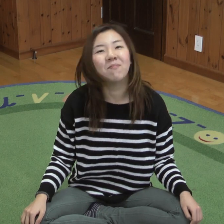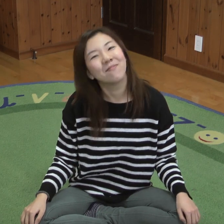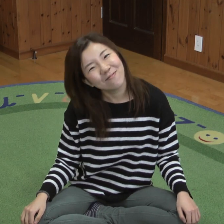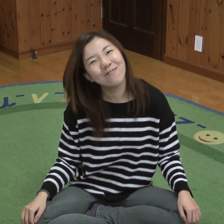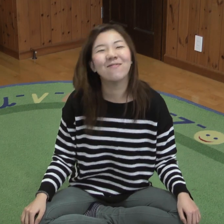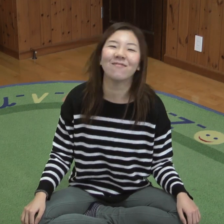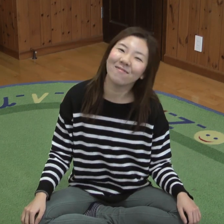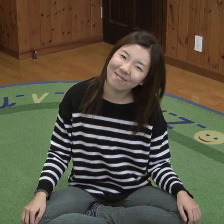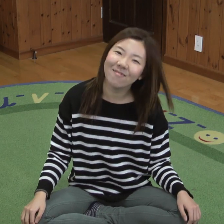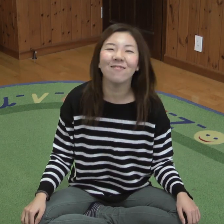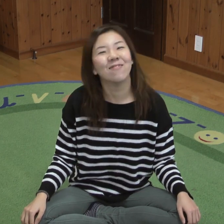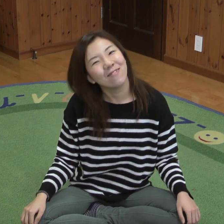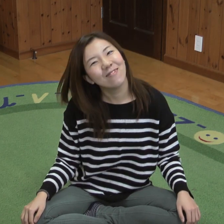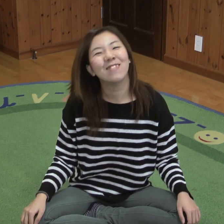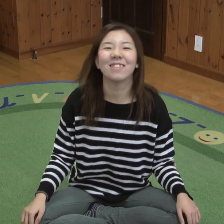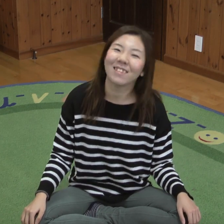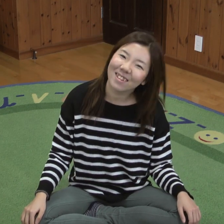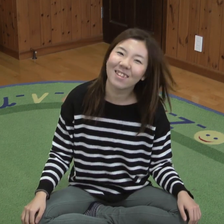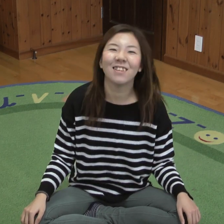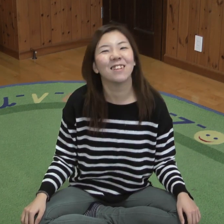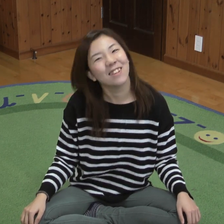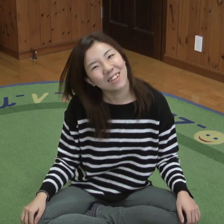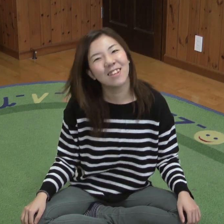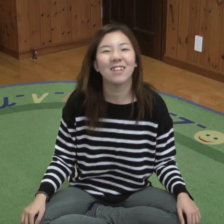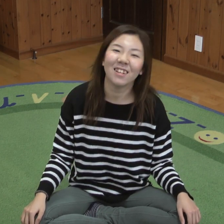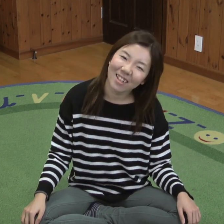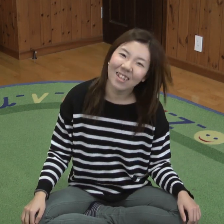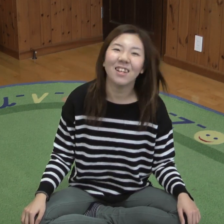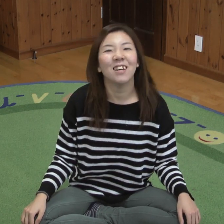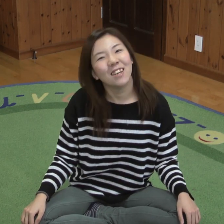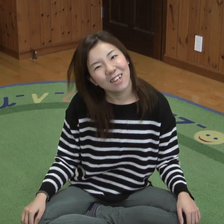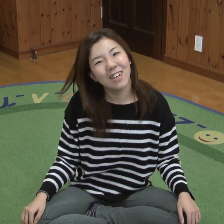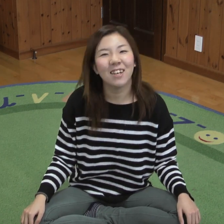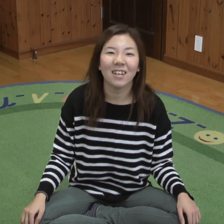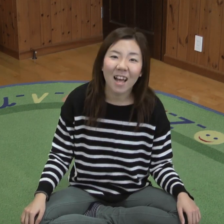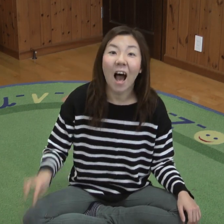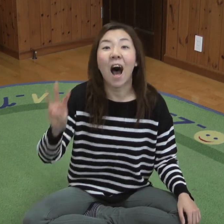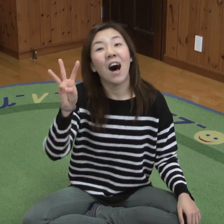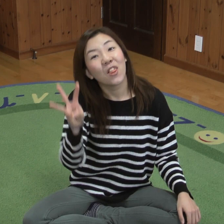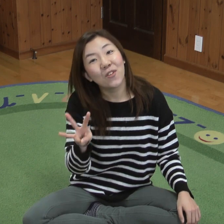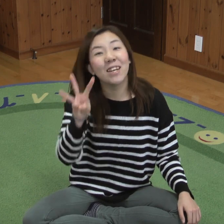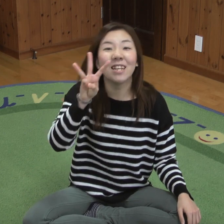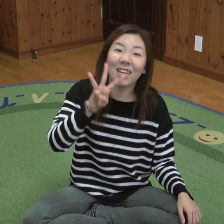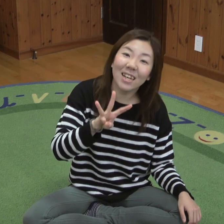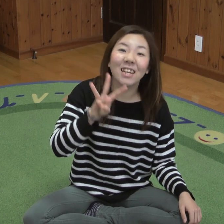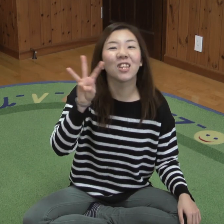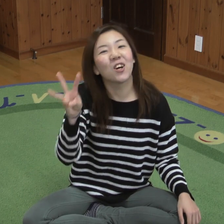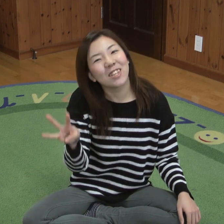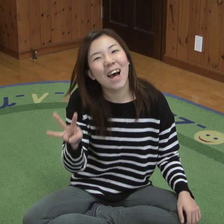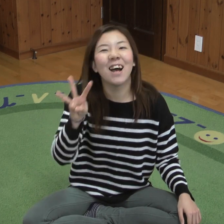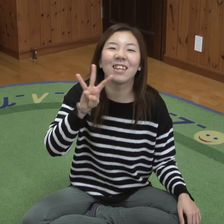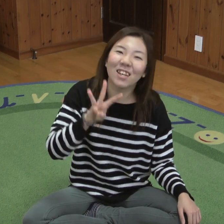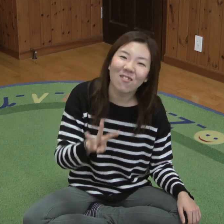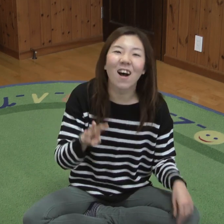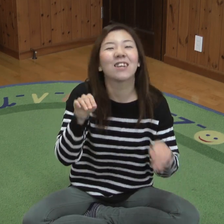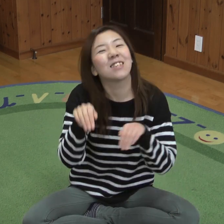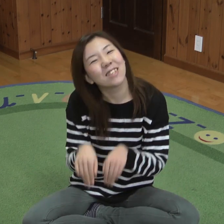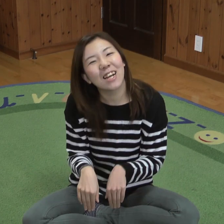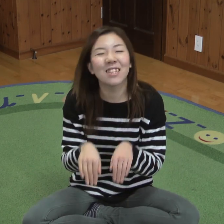Three Little Tiny Frogs Three Little Tiny Frogs sat